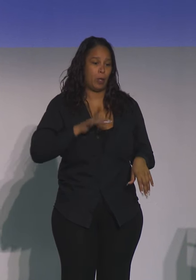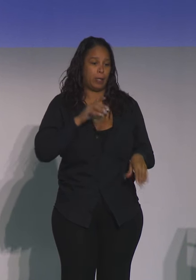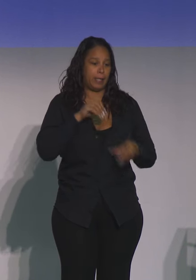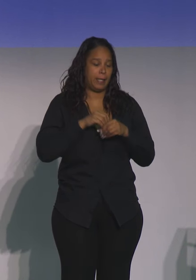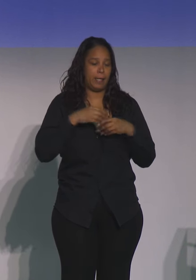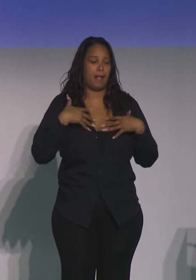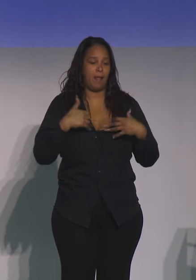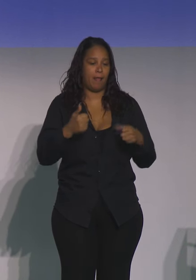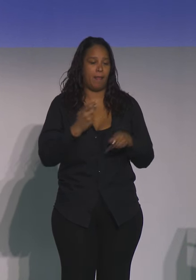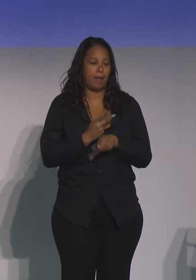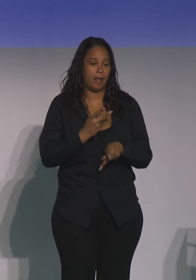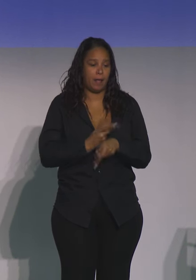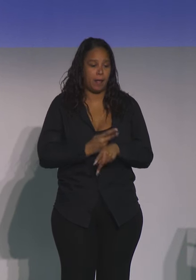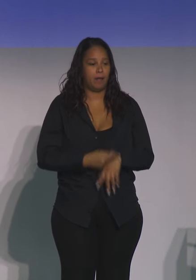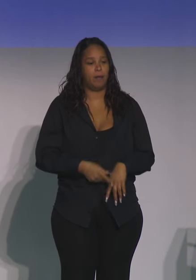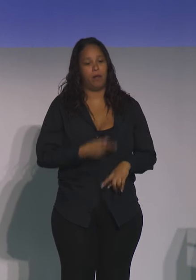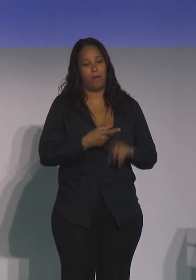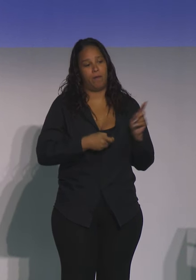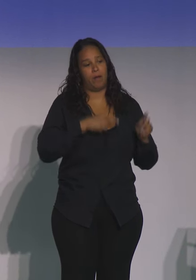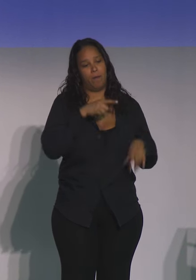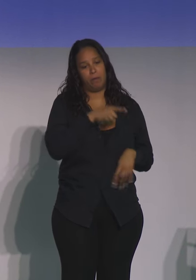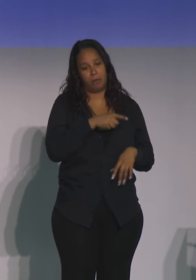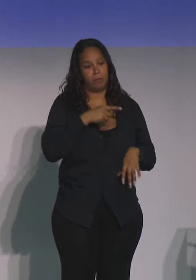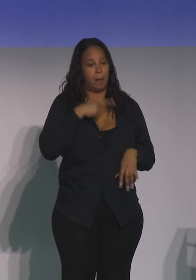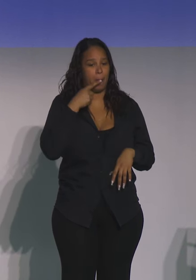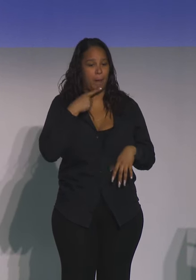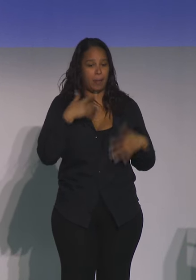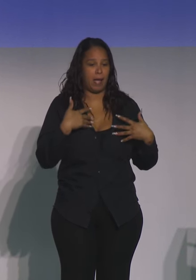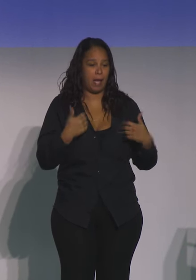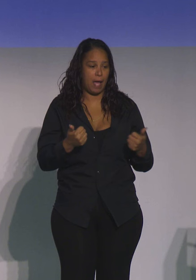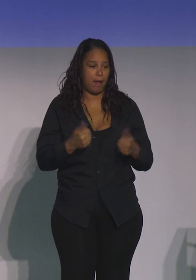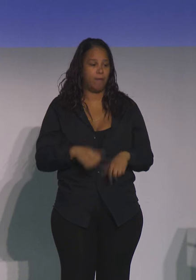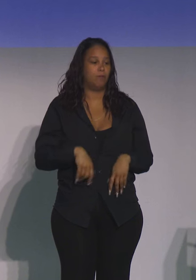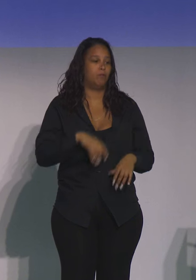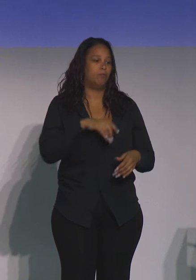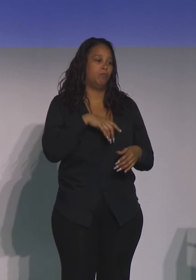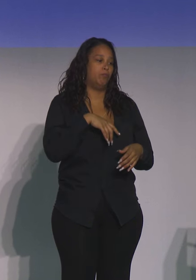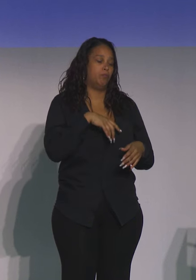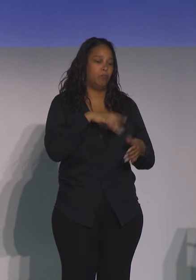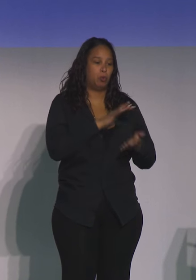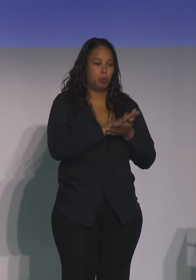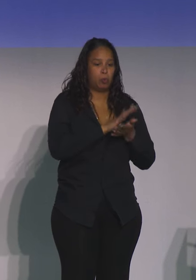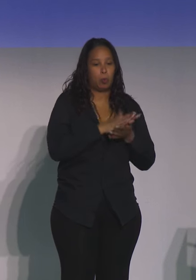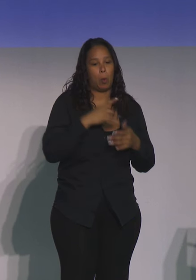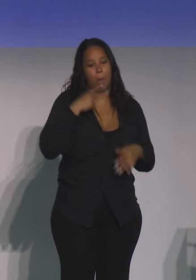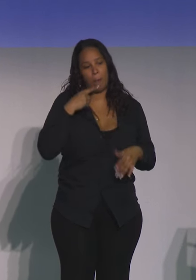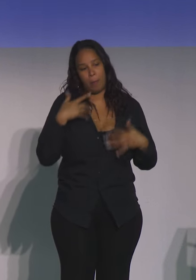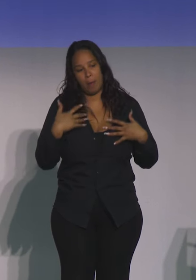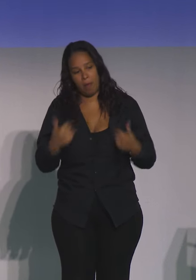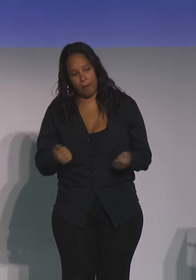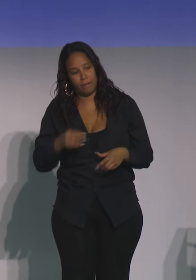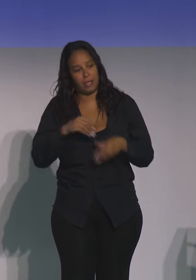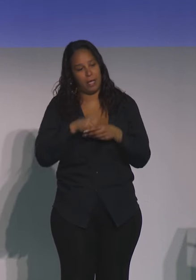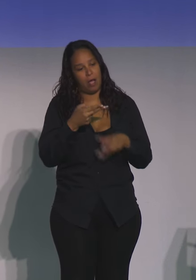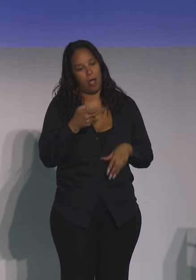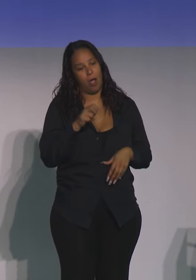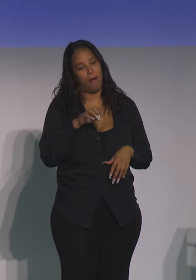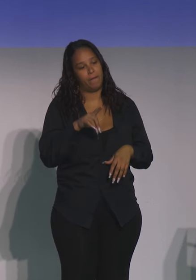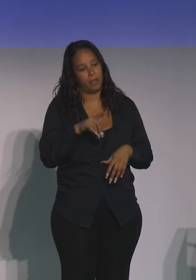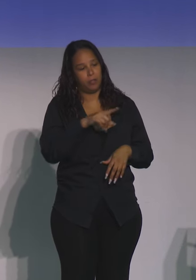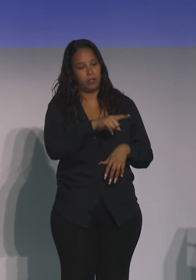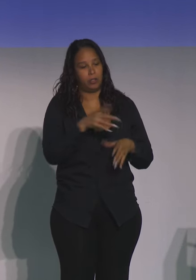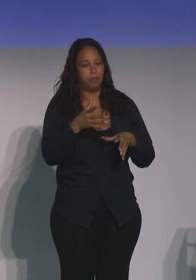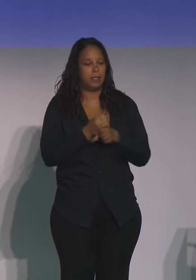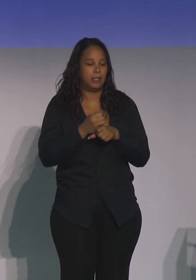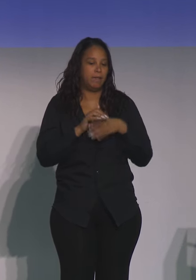From her alma mater, her public health alma mater, the T.H. Chan School of Public Health at Harvard, she received the Leadership in Public